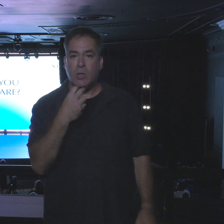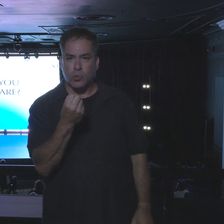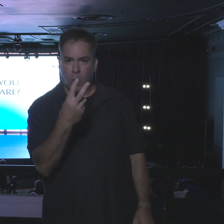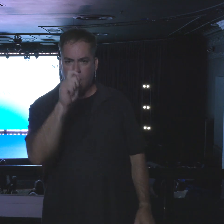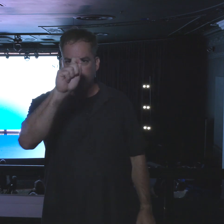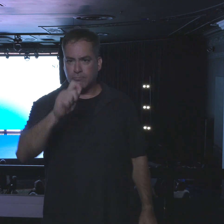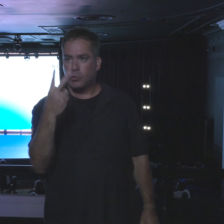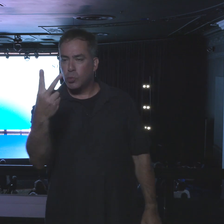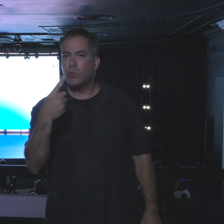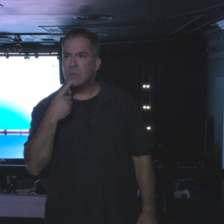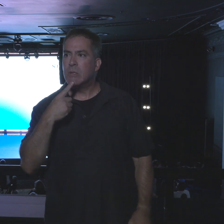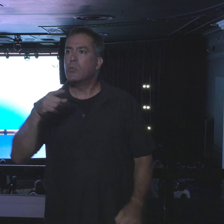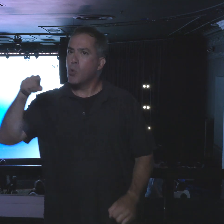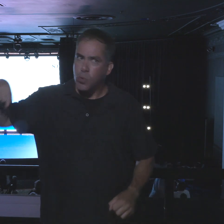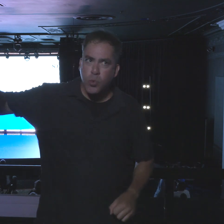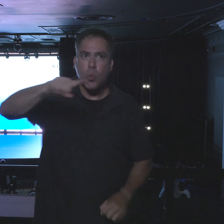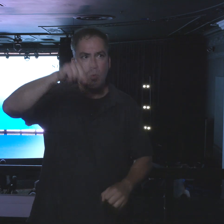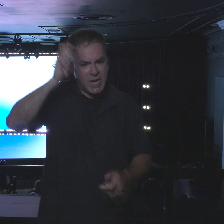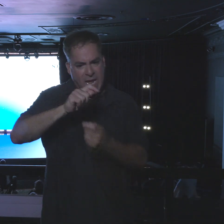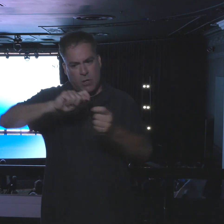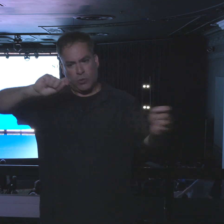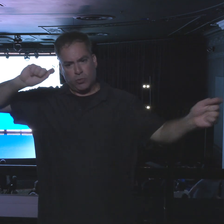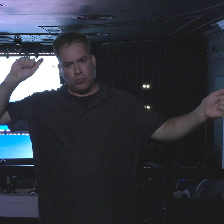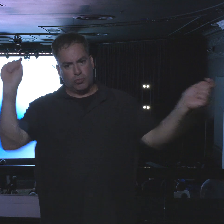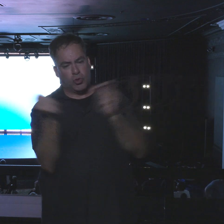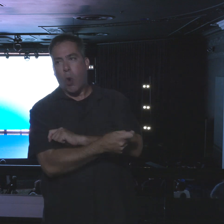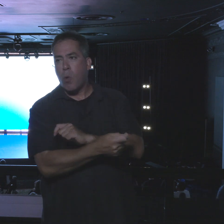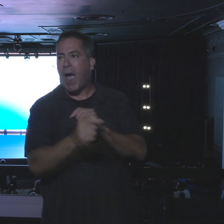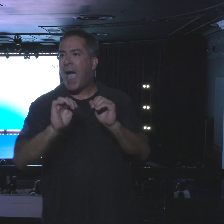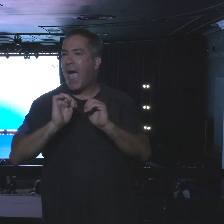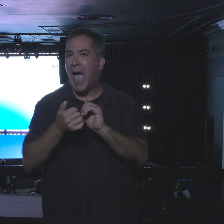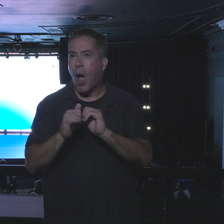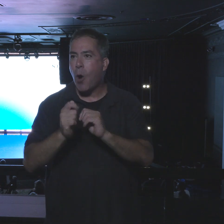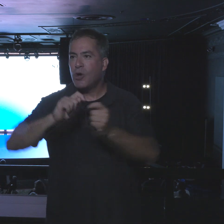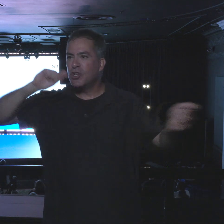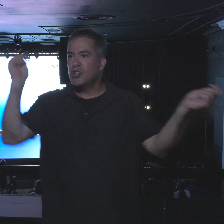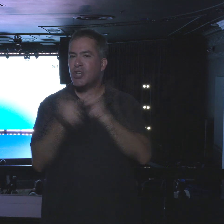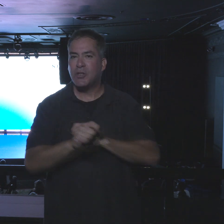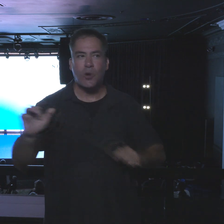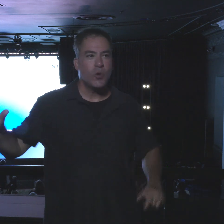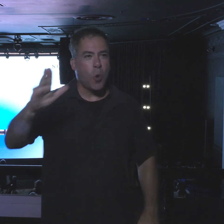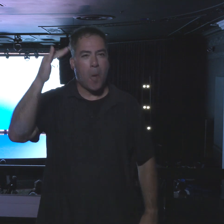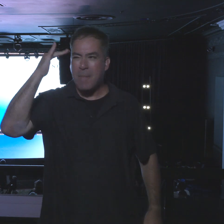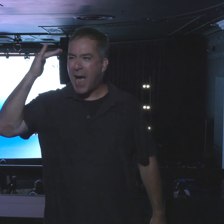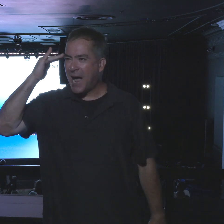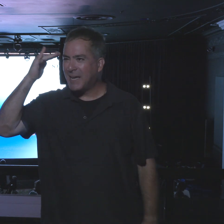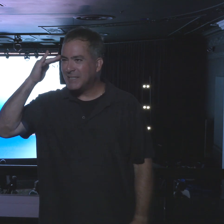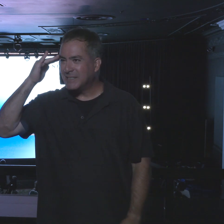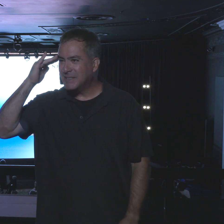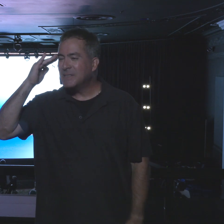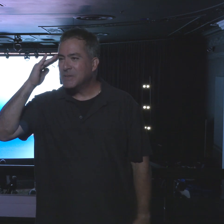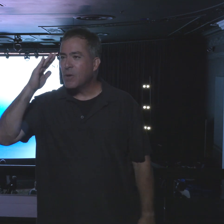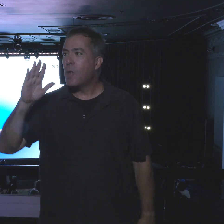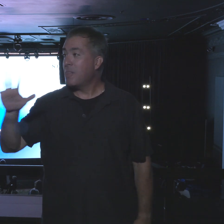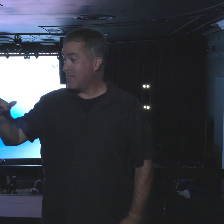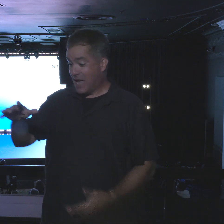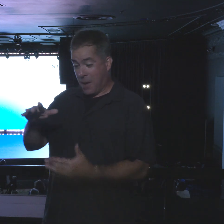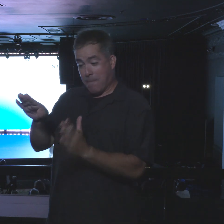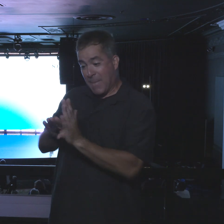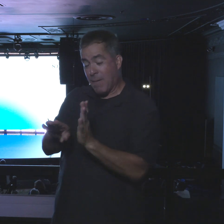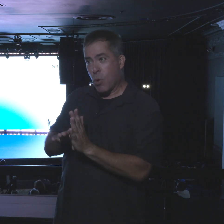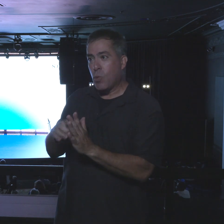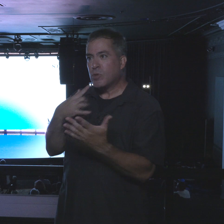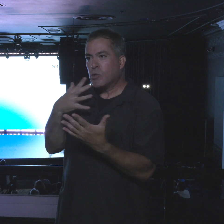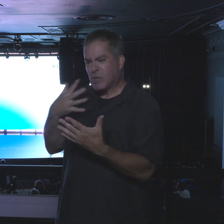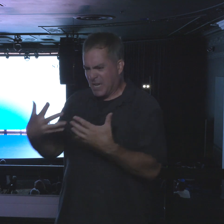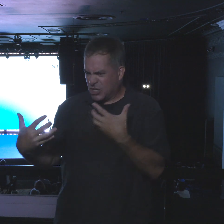It's a command. By renewing your mind. This scripture is challenging us to